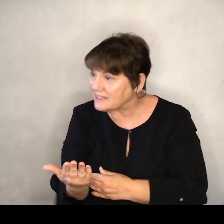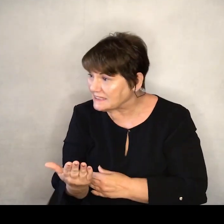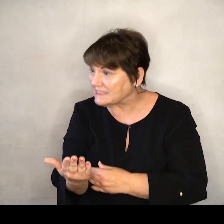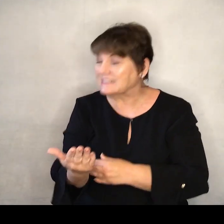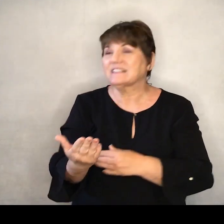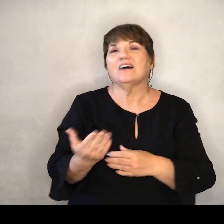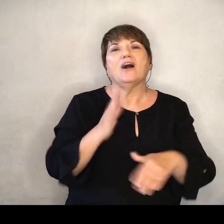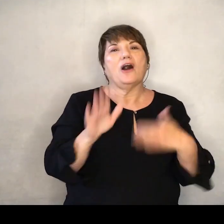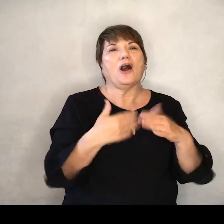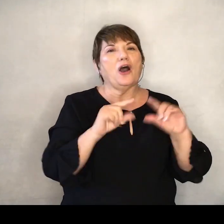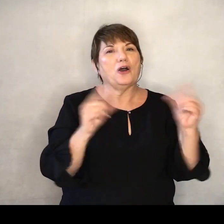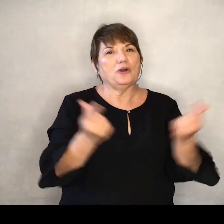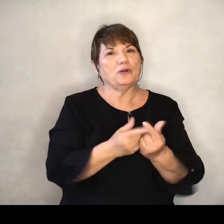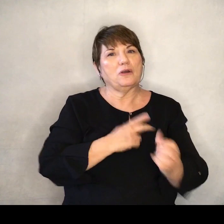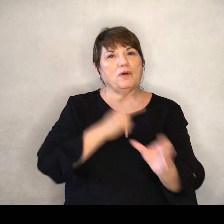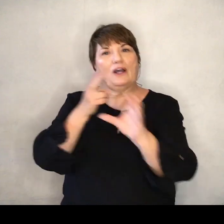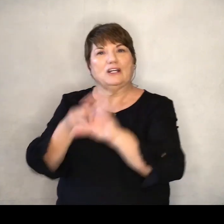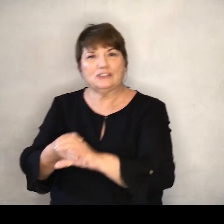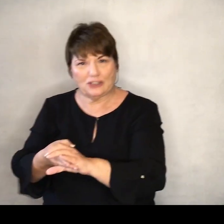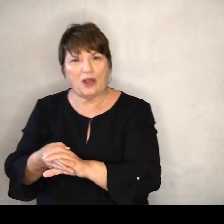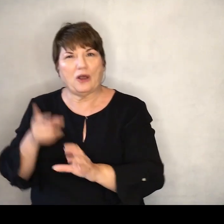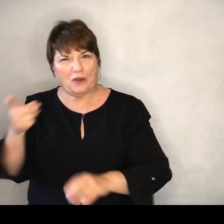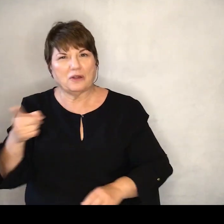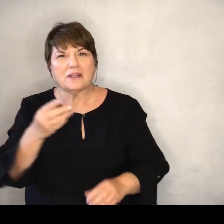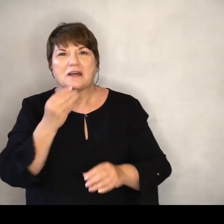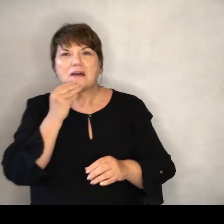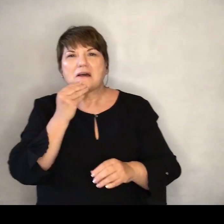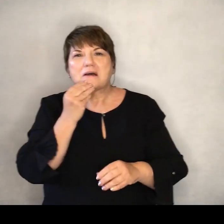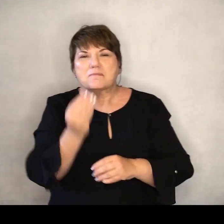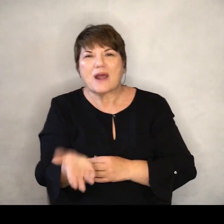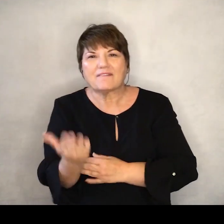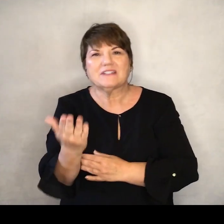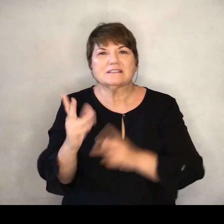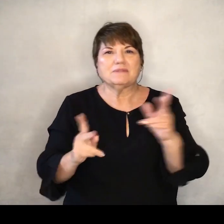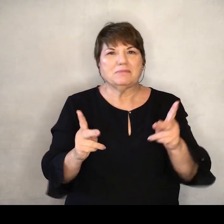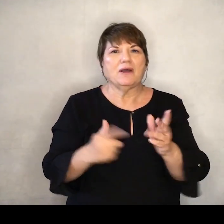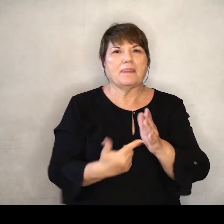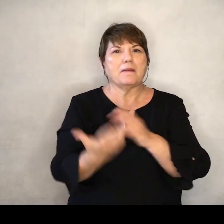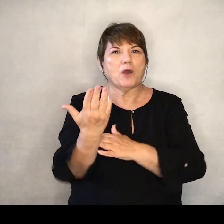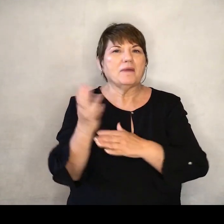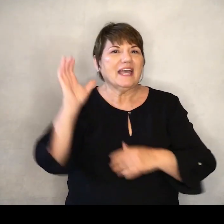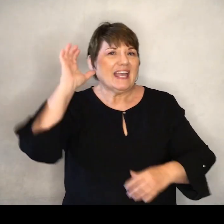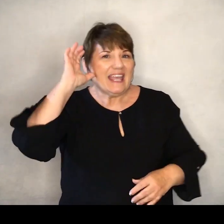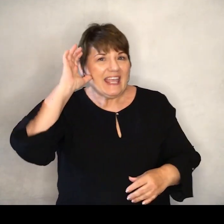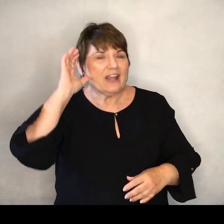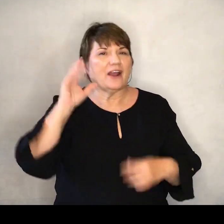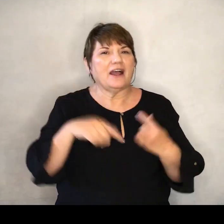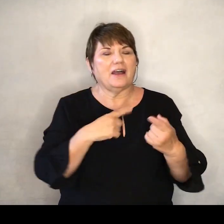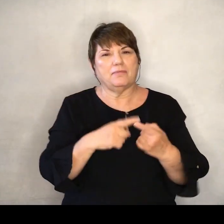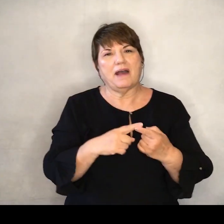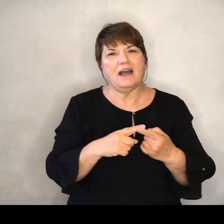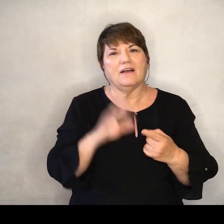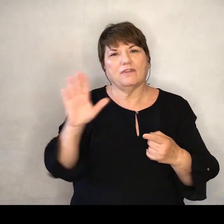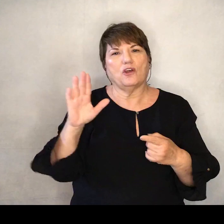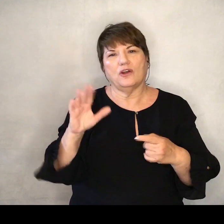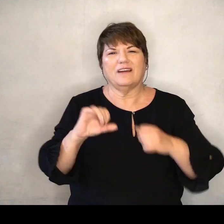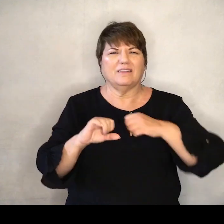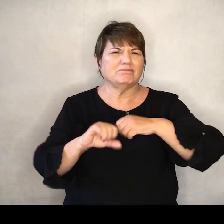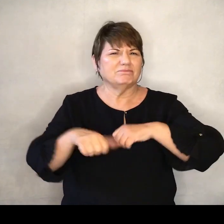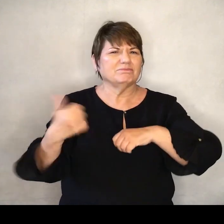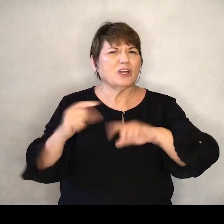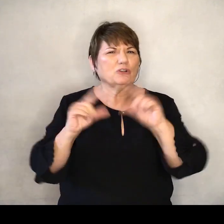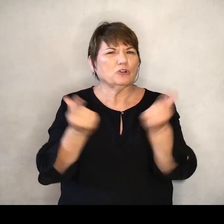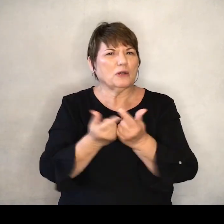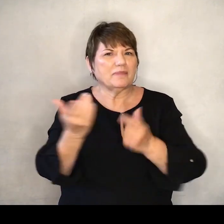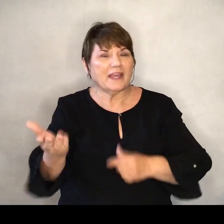our whole group is gonna join the Joel Birchfield breakfast the next morning We'll get a chance to hear a little bit about the foundation And other things that are